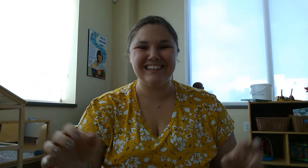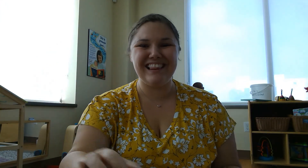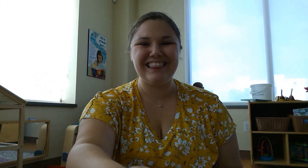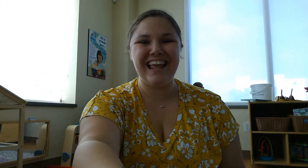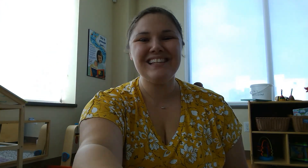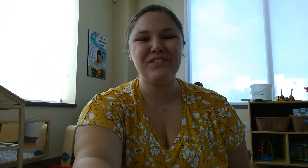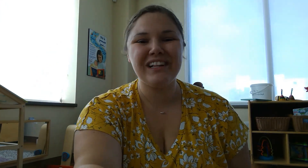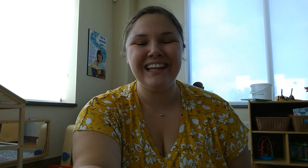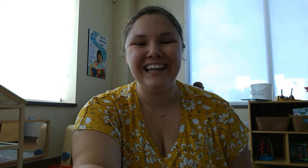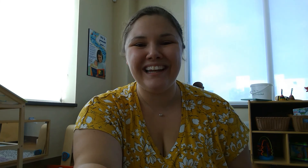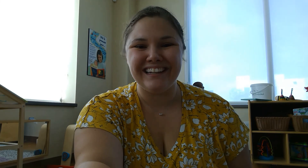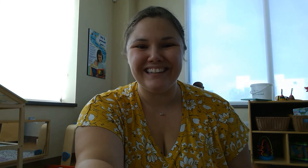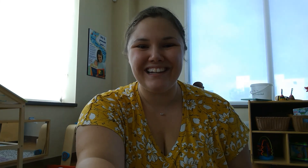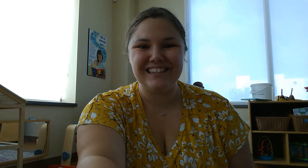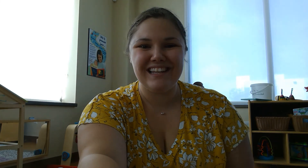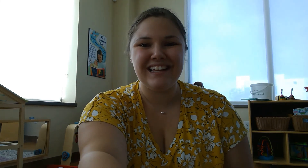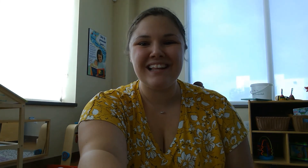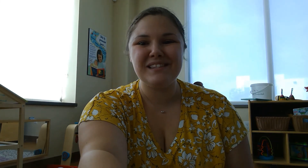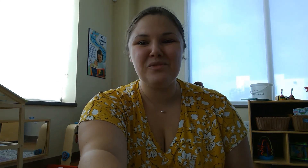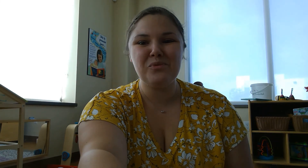Thanks for clicking. See you again soon.